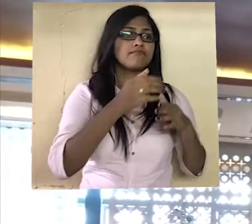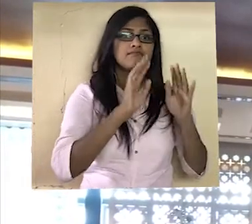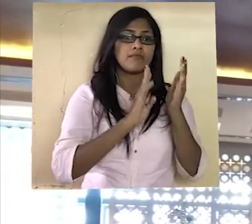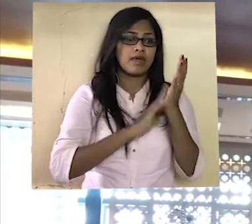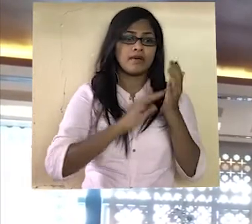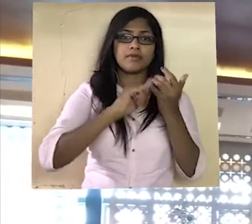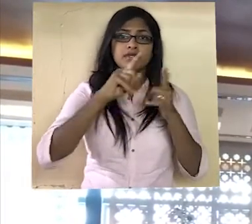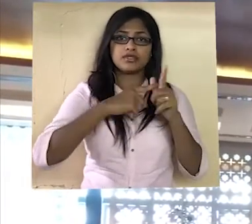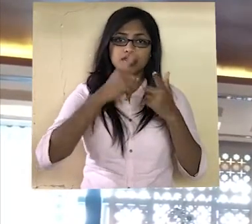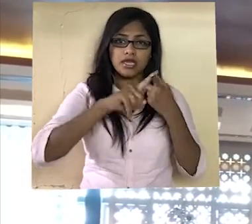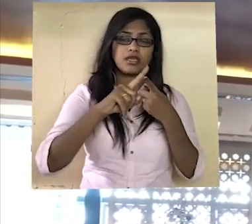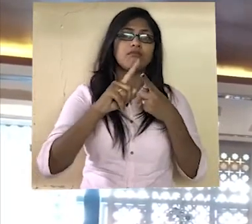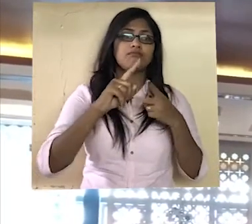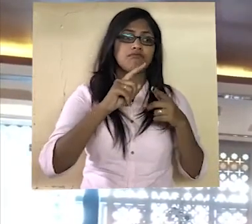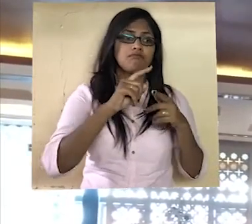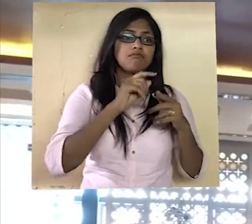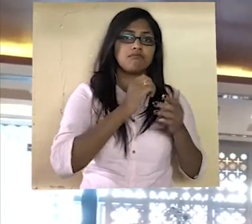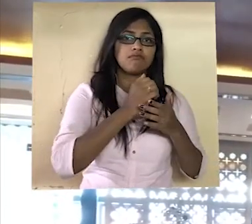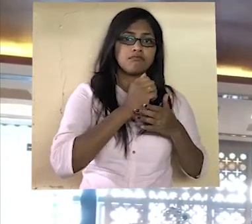They stand power of